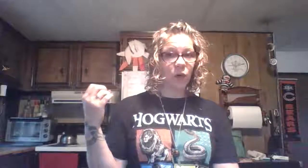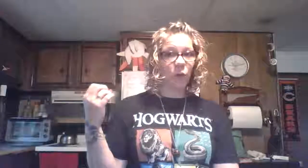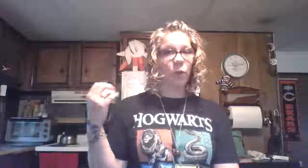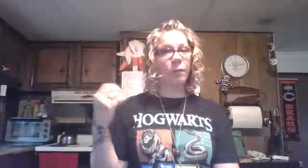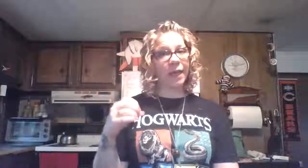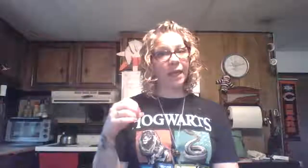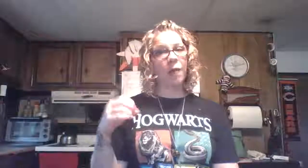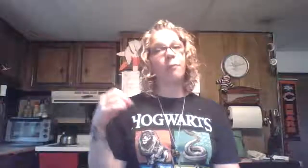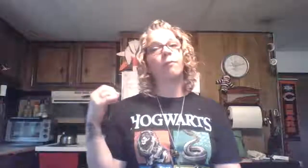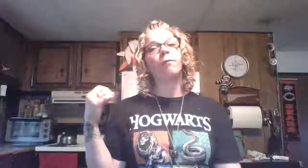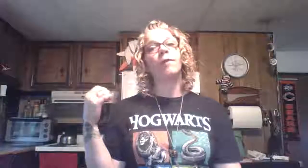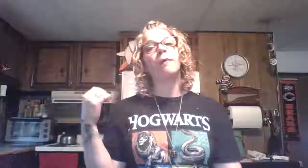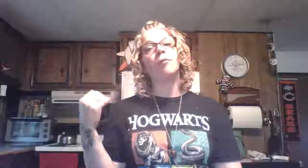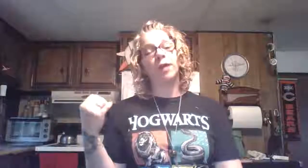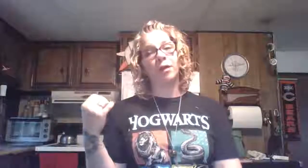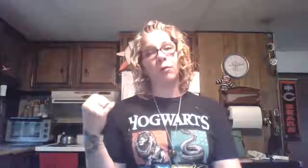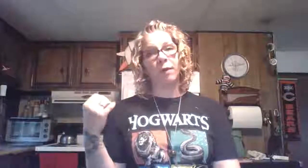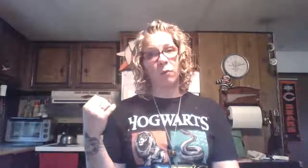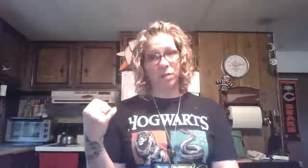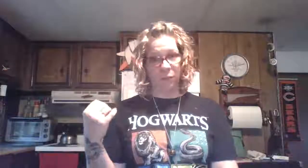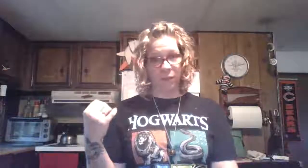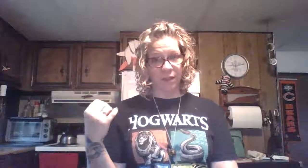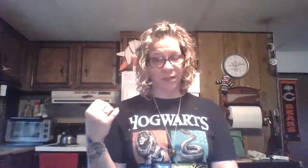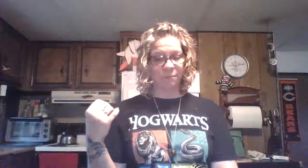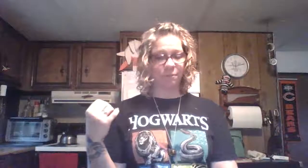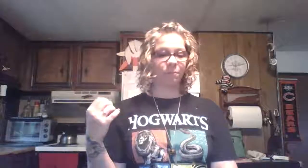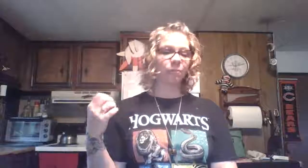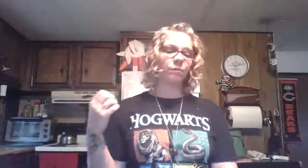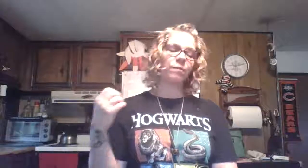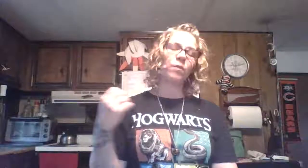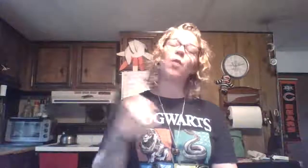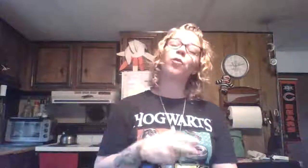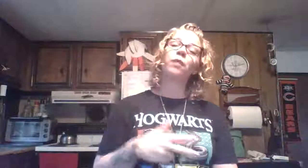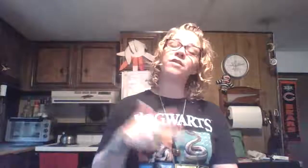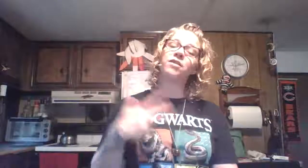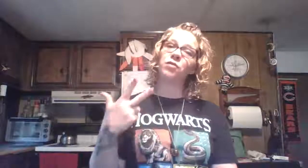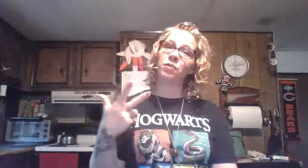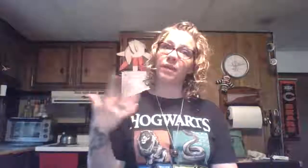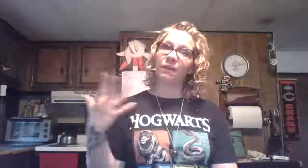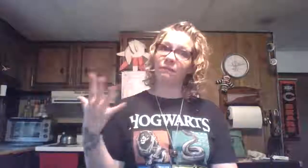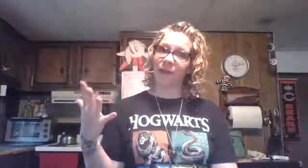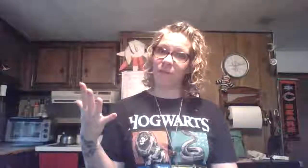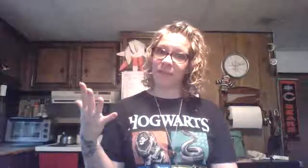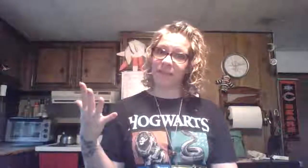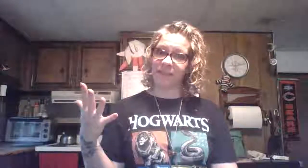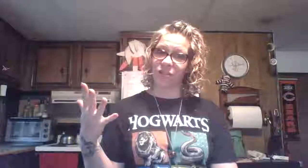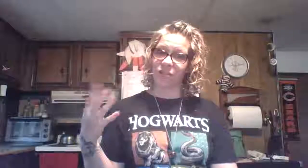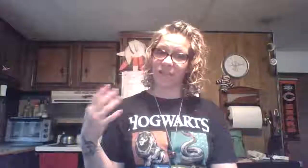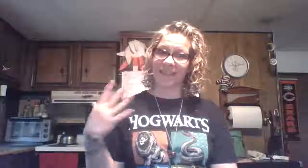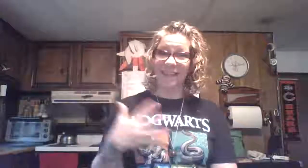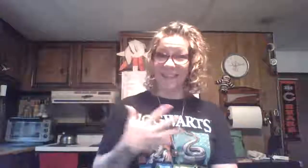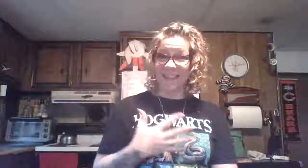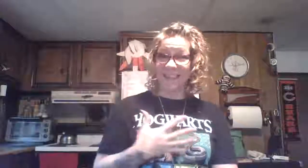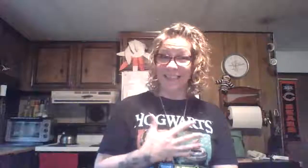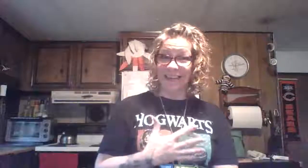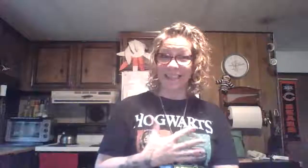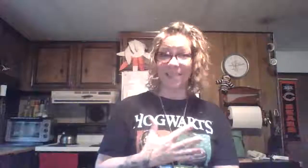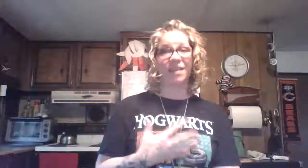we're picking up and putting it away when we're done with it. Room rescues. Three of them. Five minutes each. Get that daily tidy done